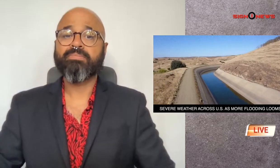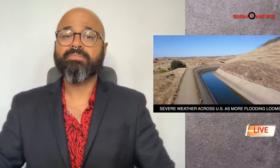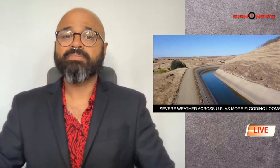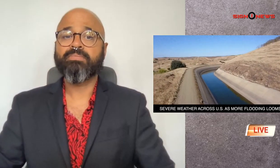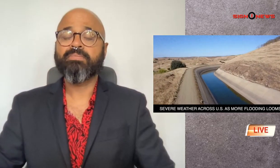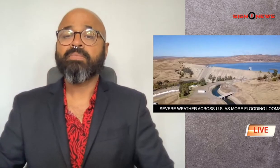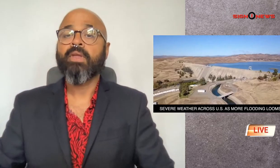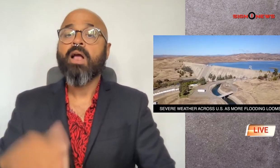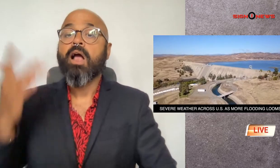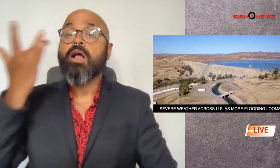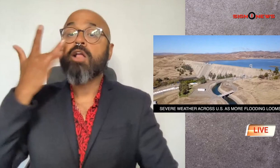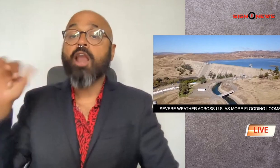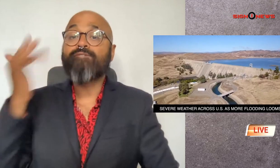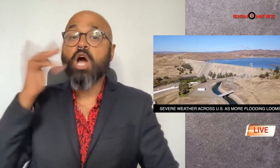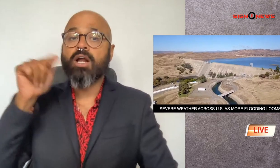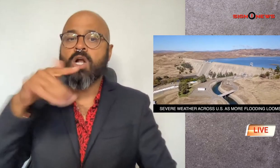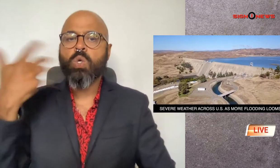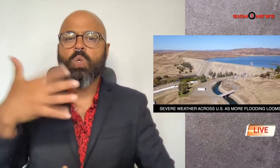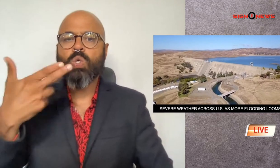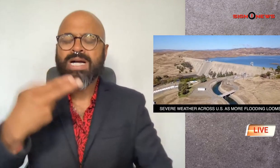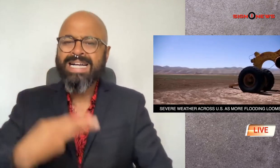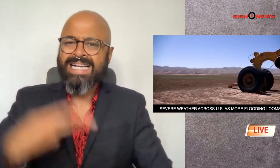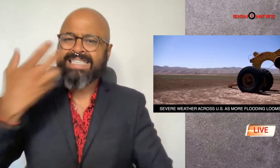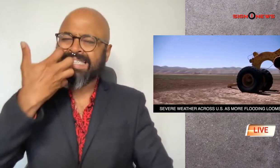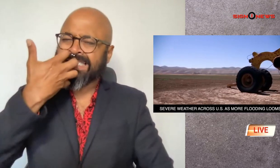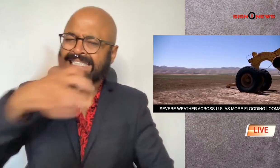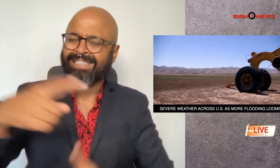California is in the grips of extreme heat